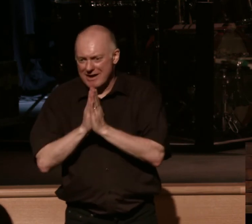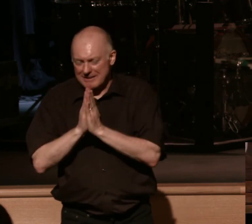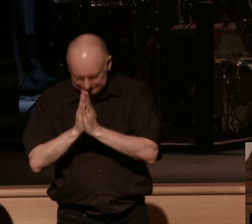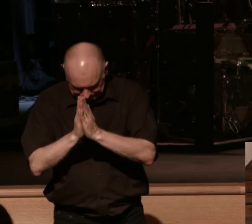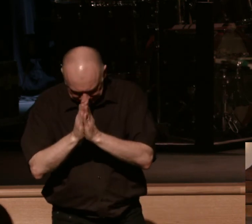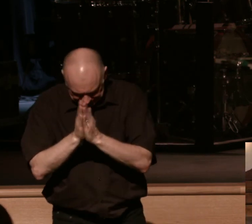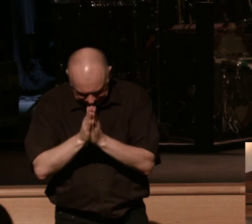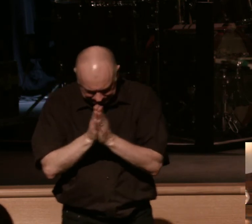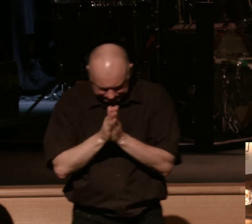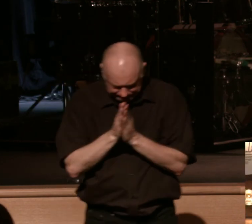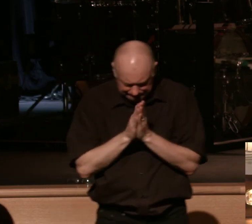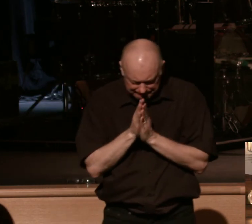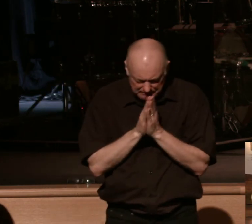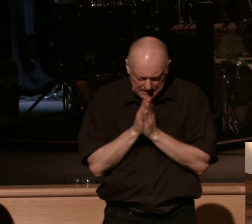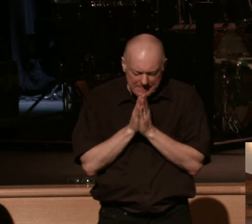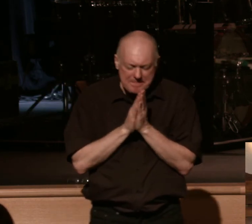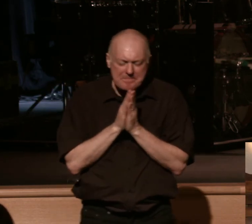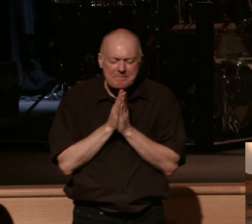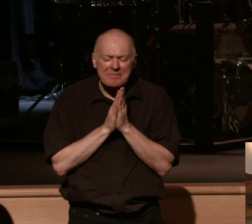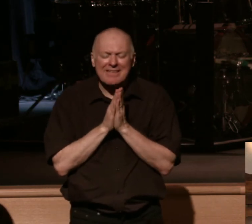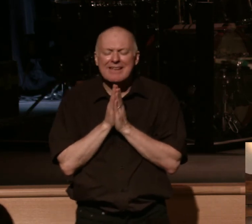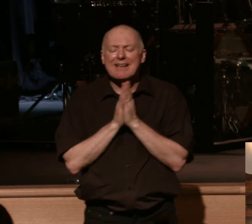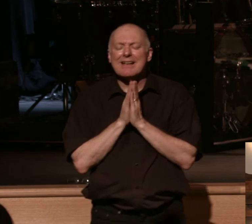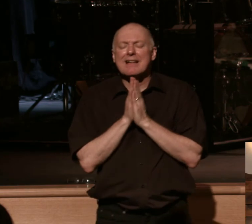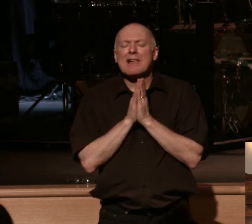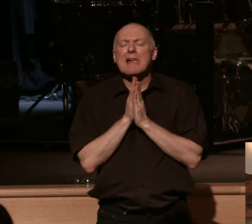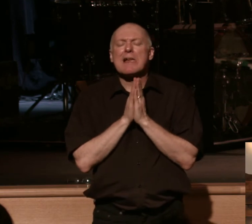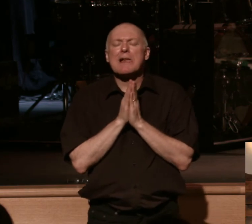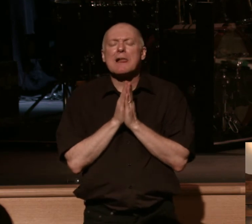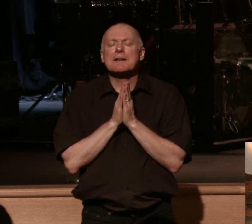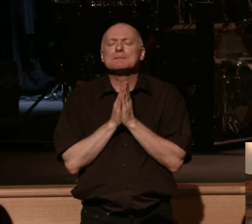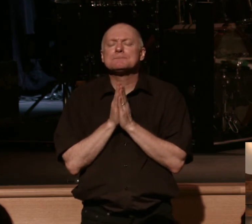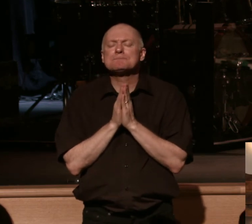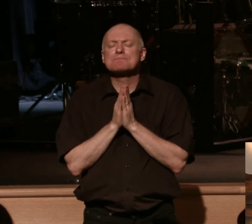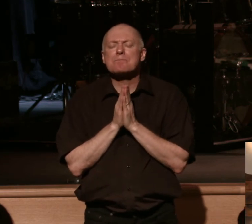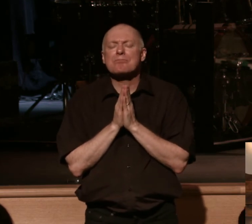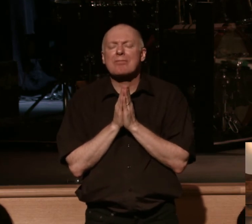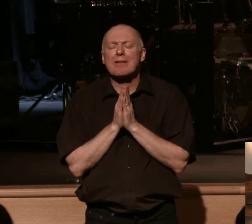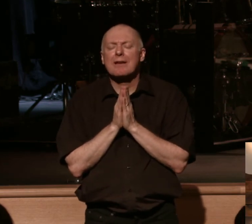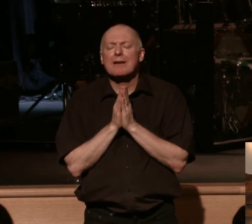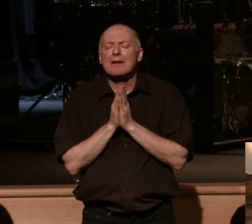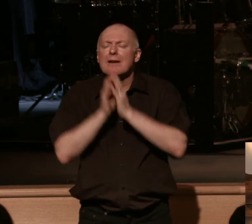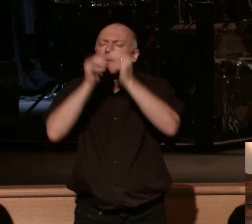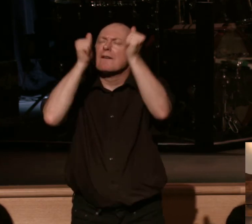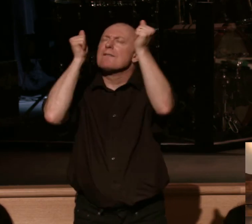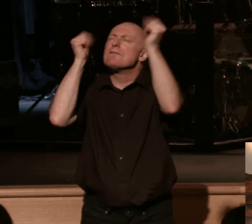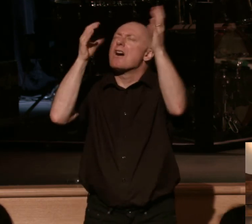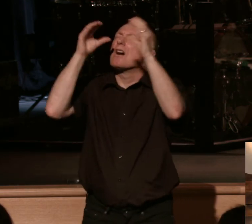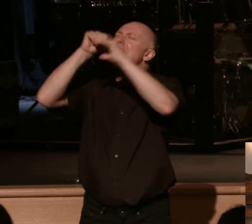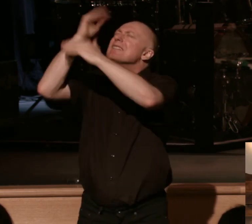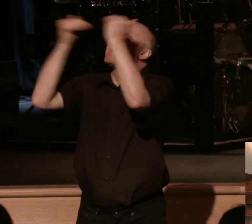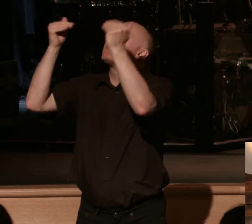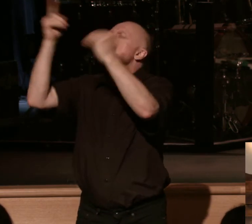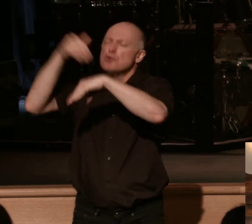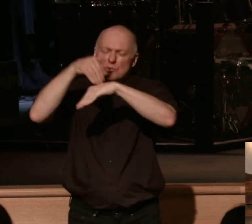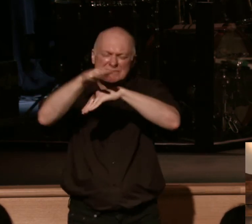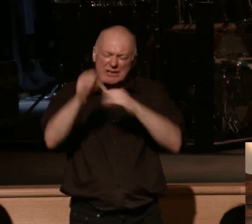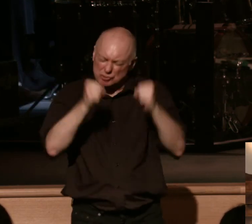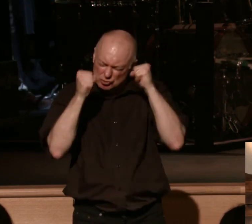on that level right now let's pray Father in heaven you are sending strong messages to our church